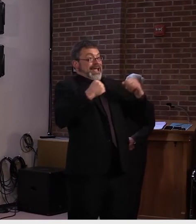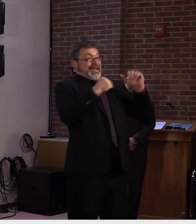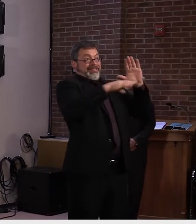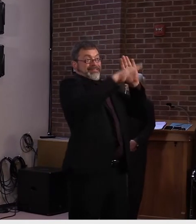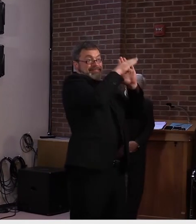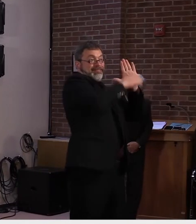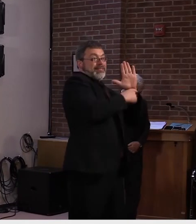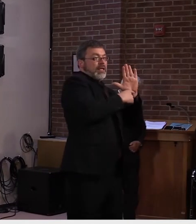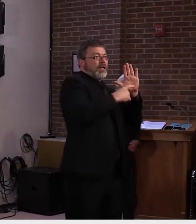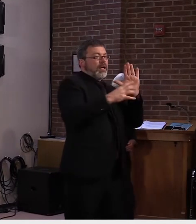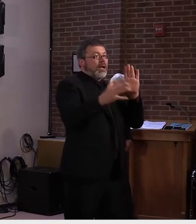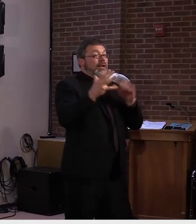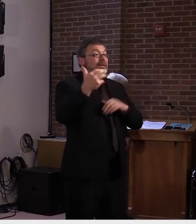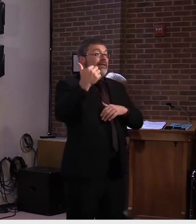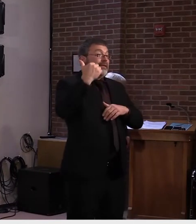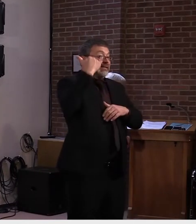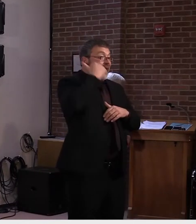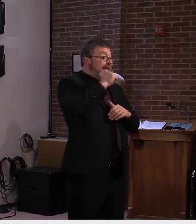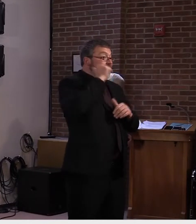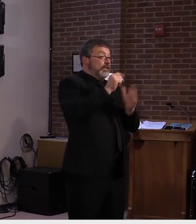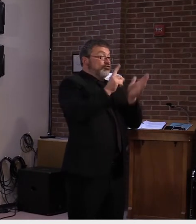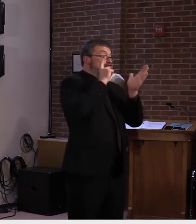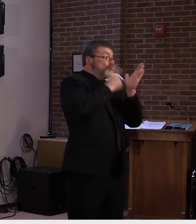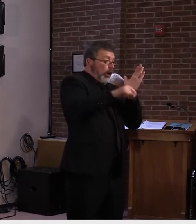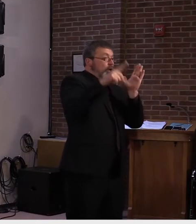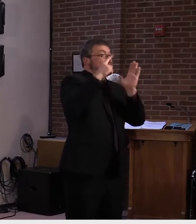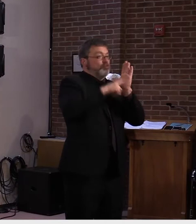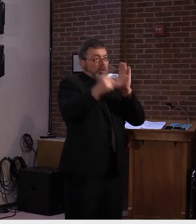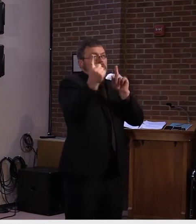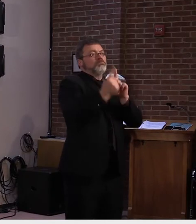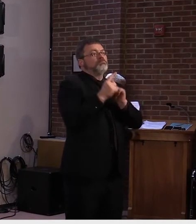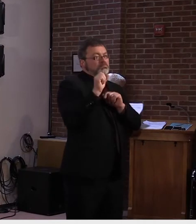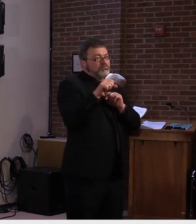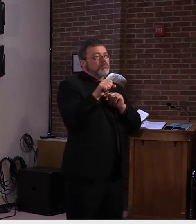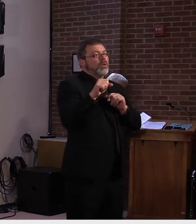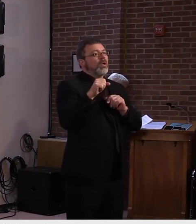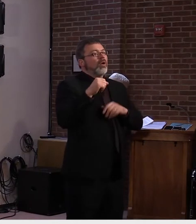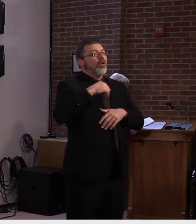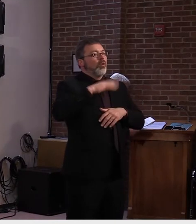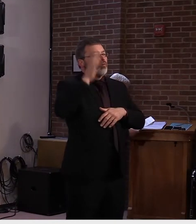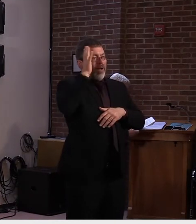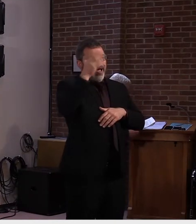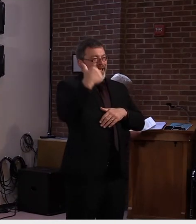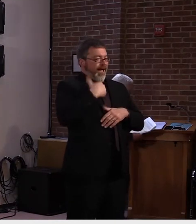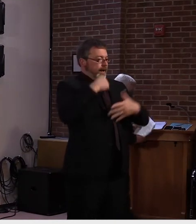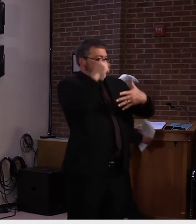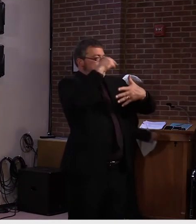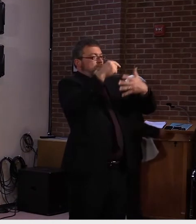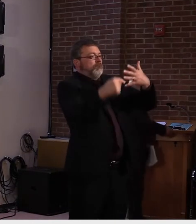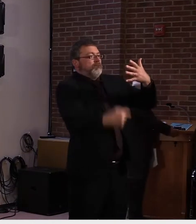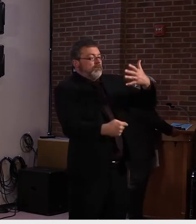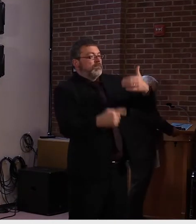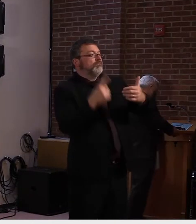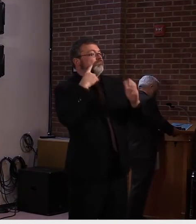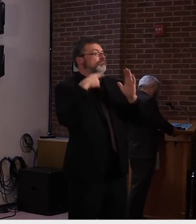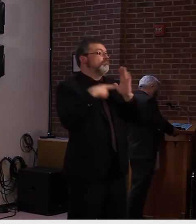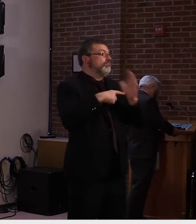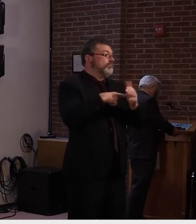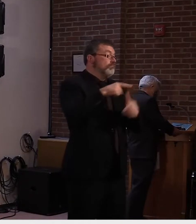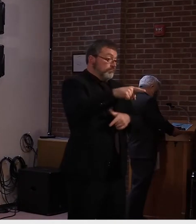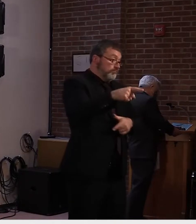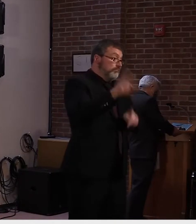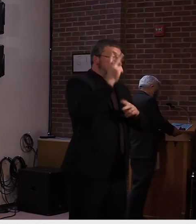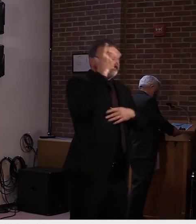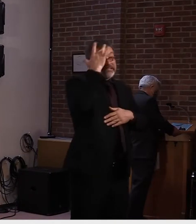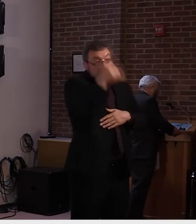staff. And that health check includes answering a series of questions. Many of might be familiar with, you know, do you have symptoms? Have you been close